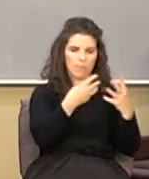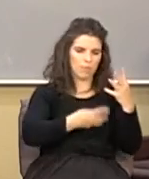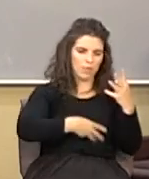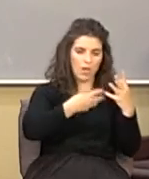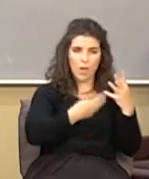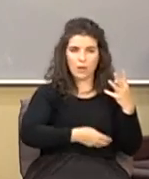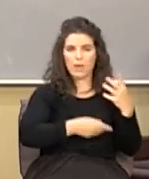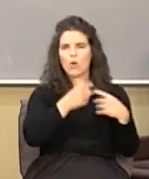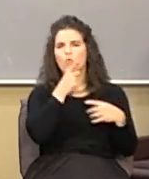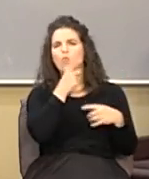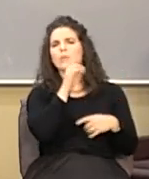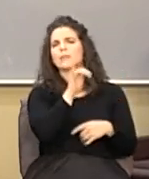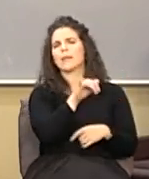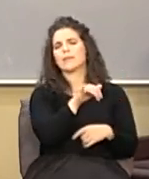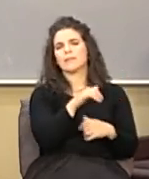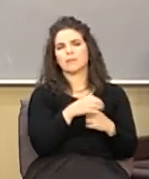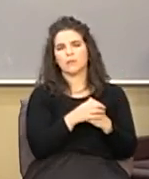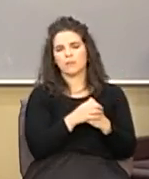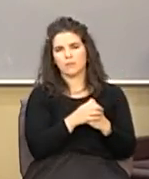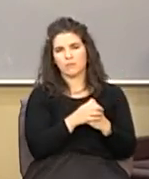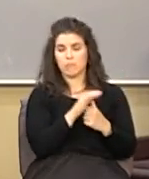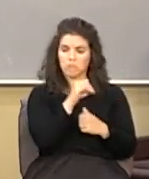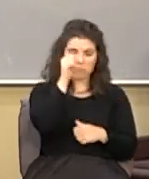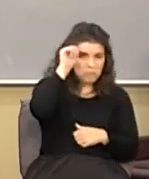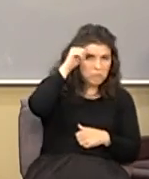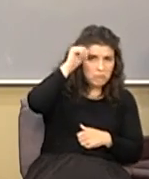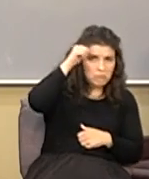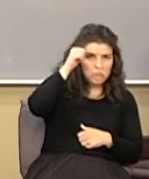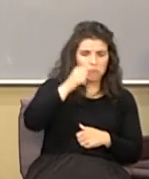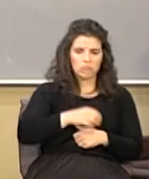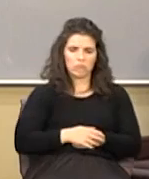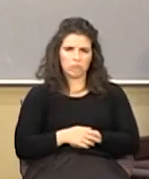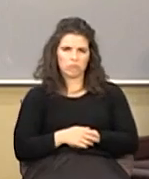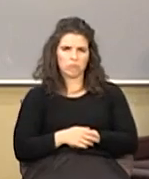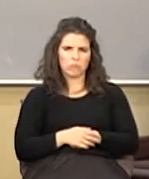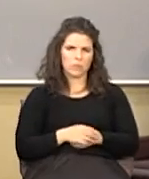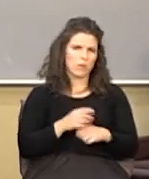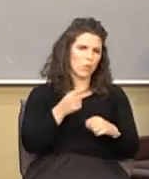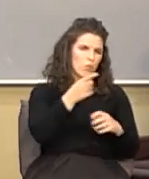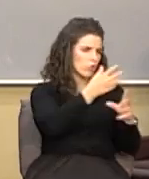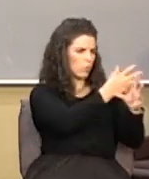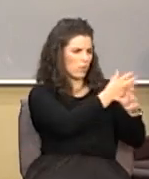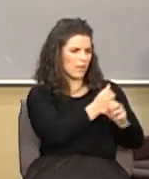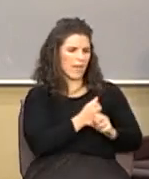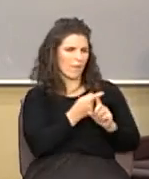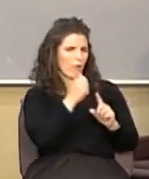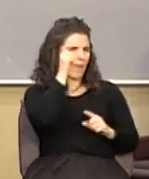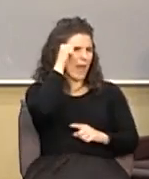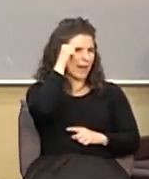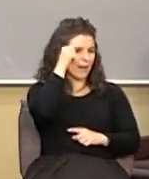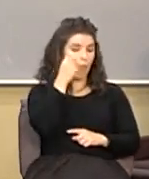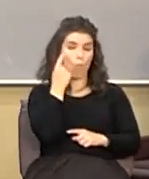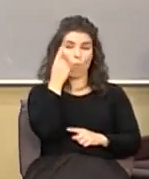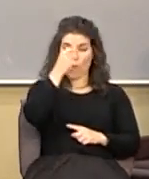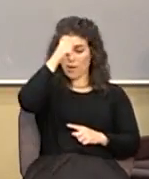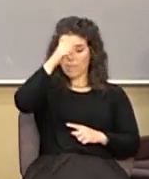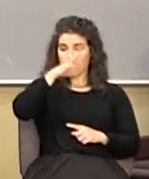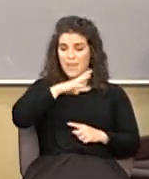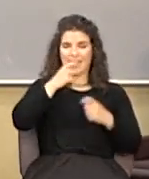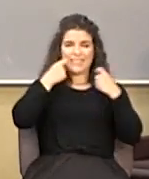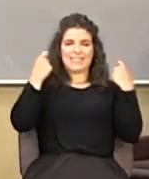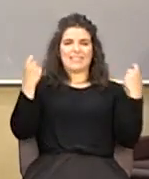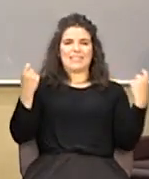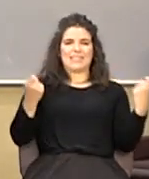now who is that that's Adam and what'd you get from Adam for by one man